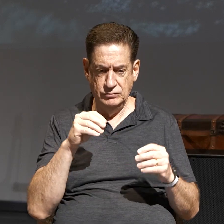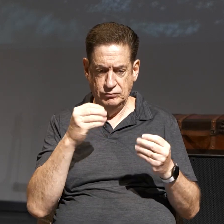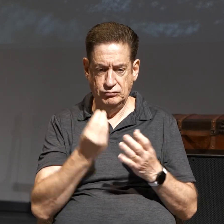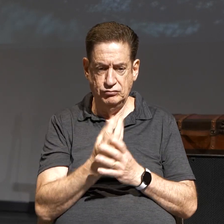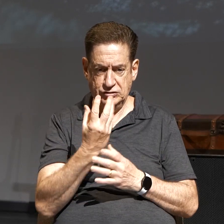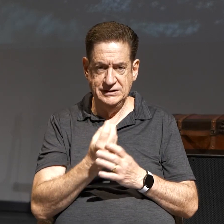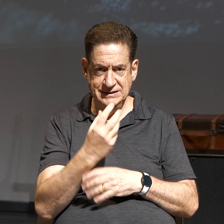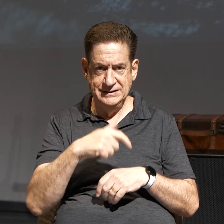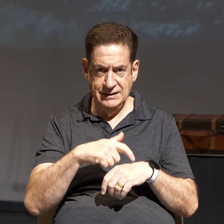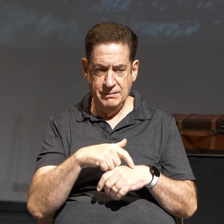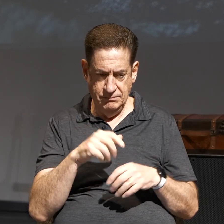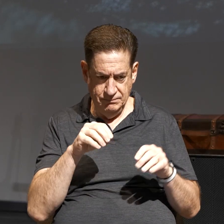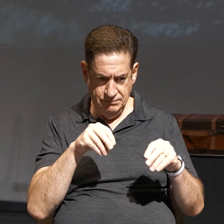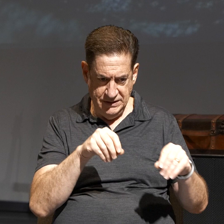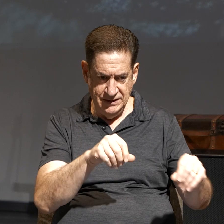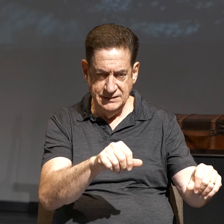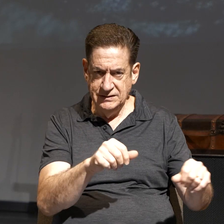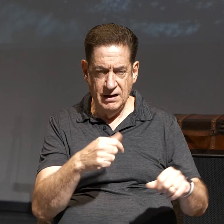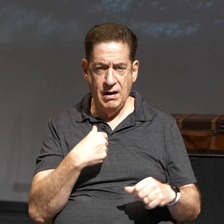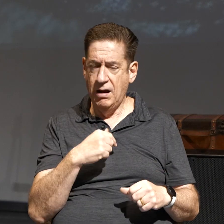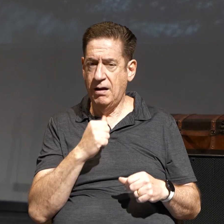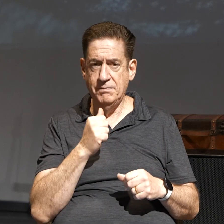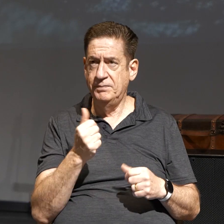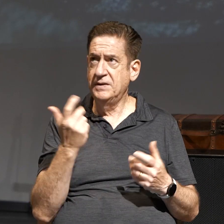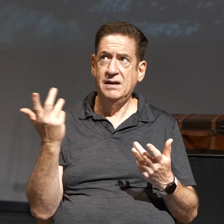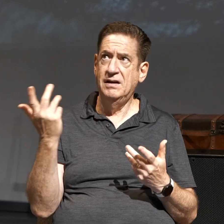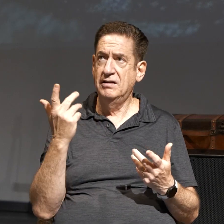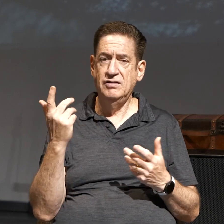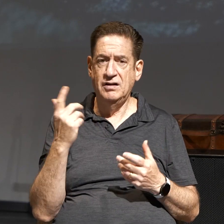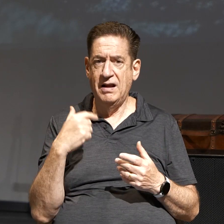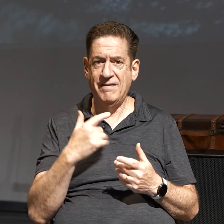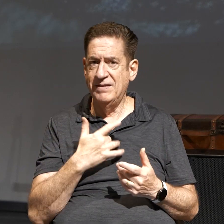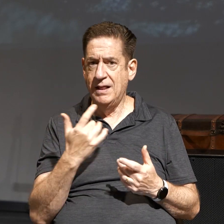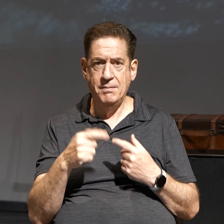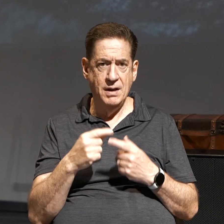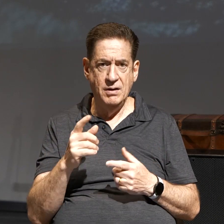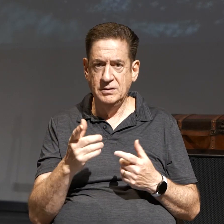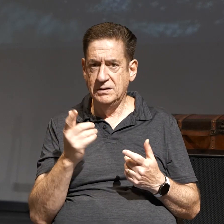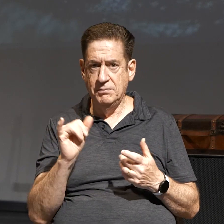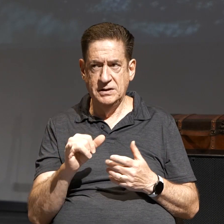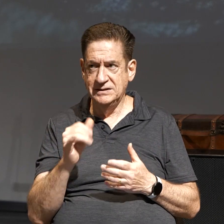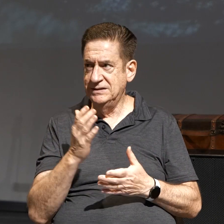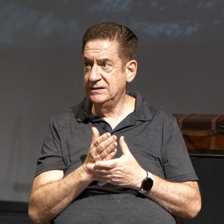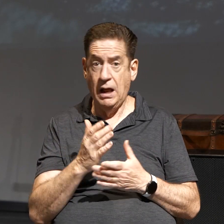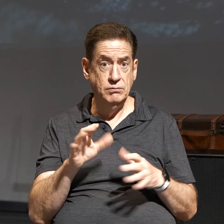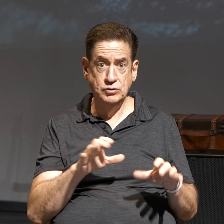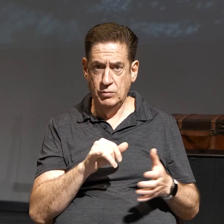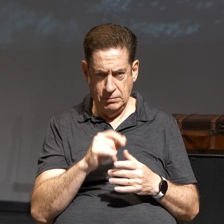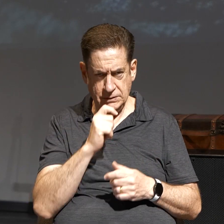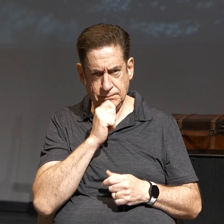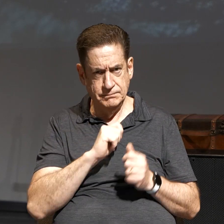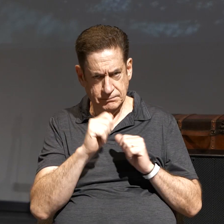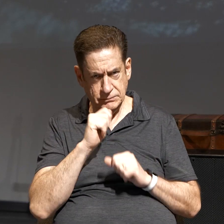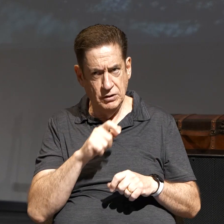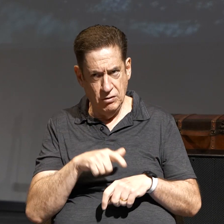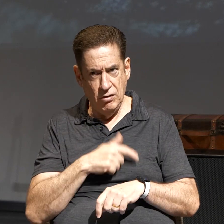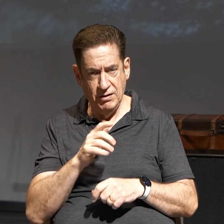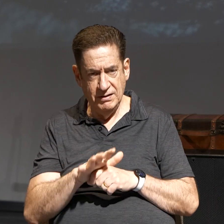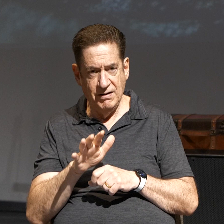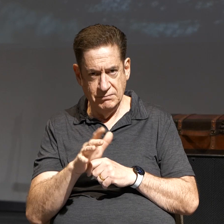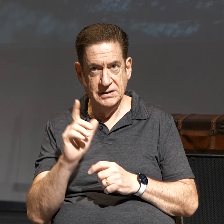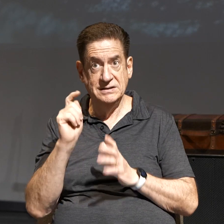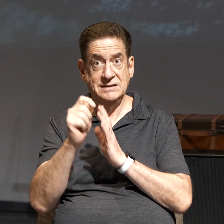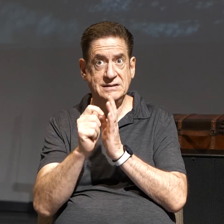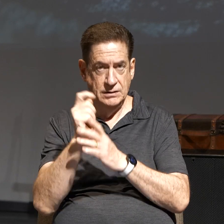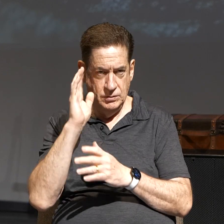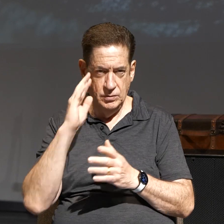keep coming to church. You keep doing those things. Well, I'm not feeling God. Well, you're certainly not going to feel God if you stop doing those things. But hang in there long enough because there's a season